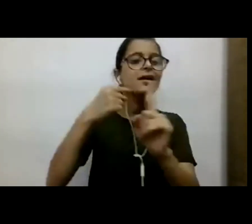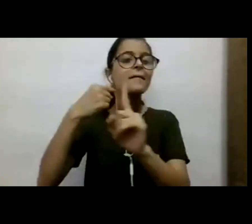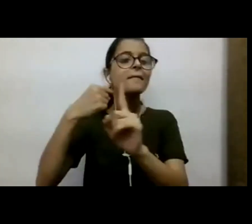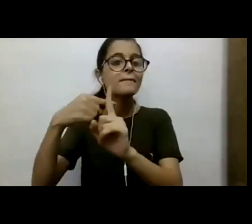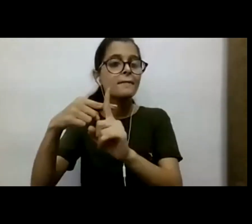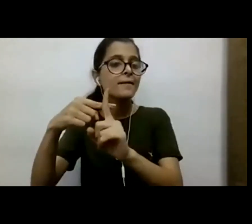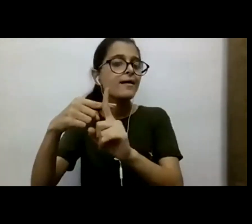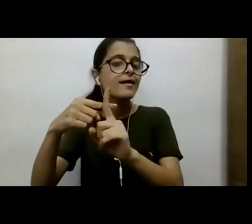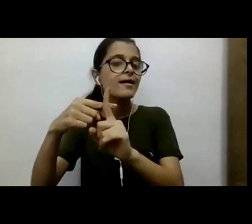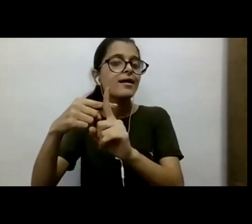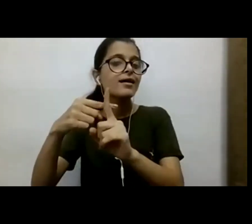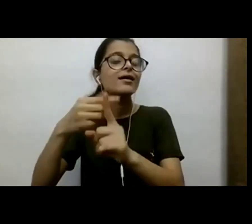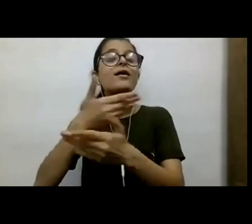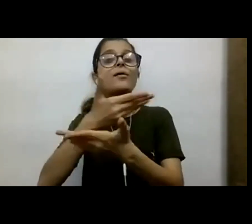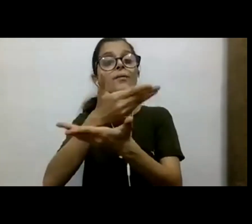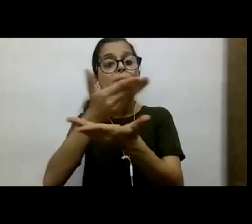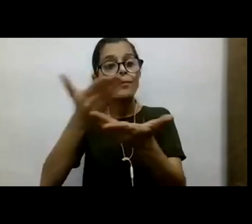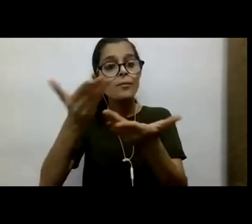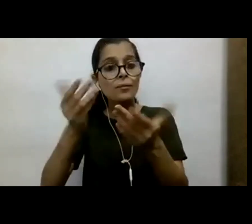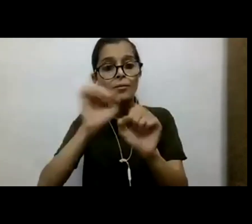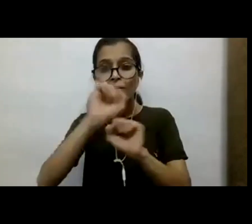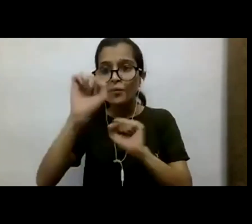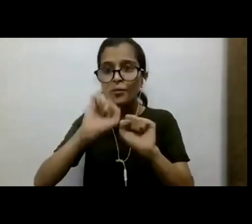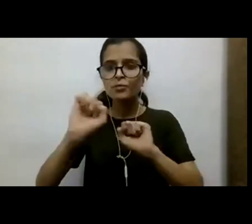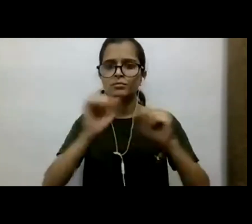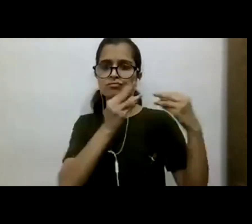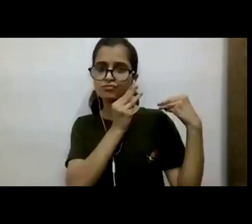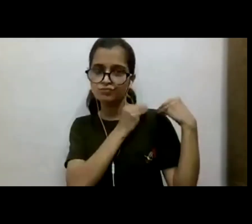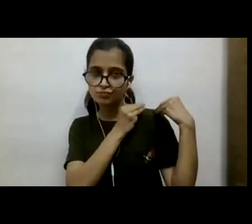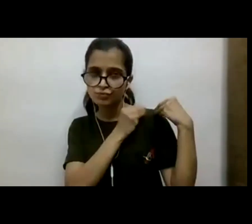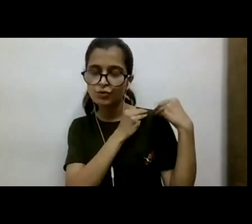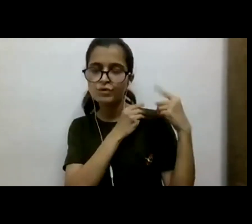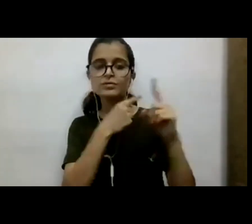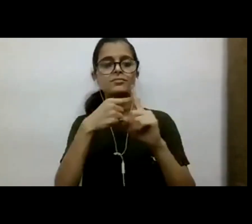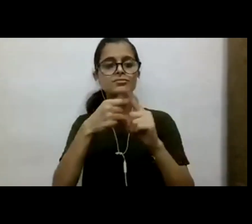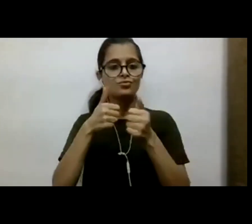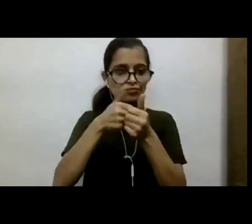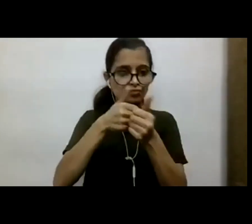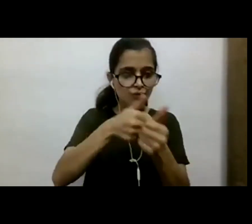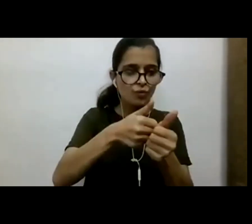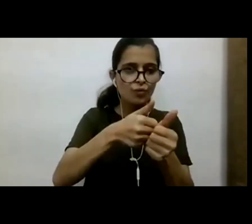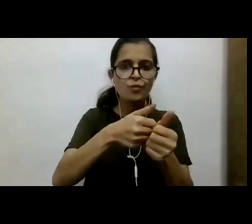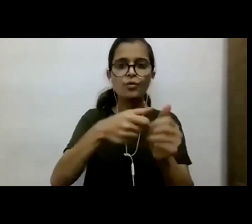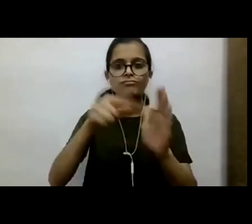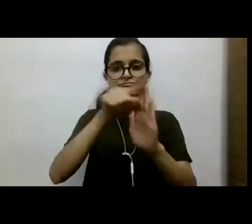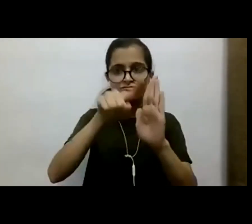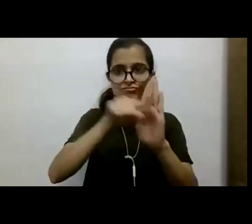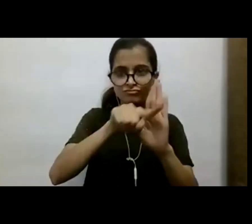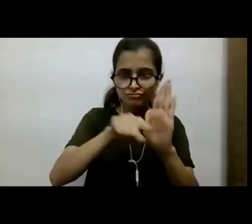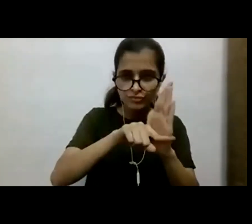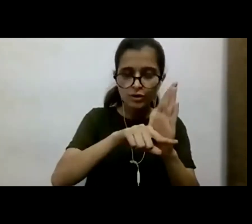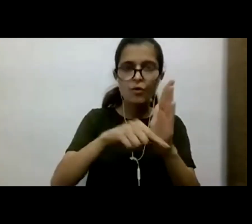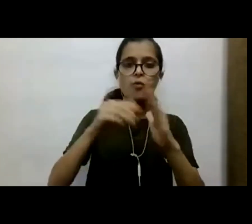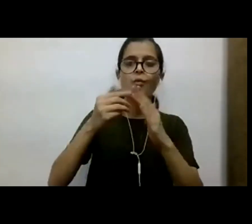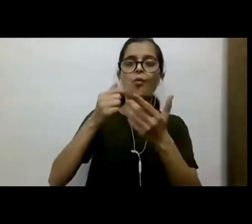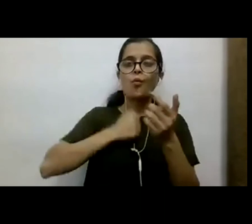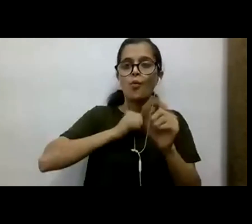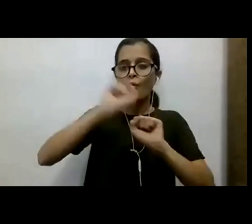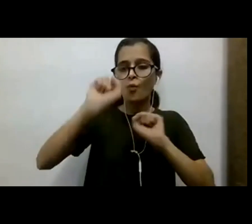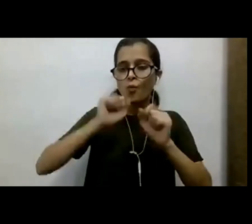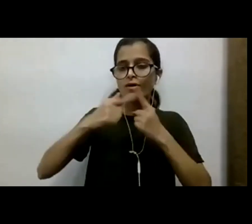that also brings with it several duties and that brings with it, you know, obligations of the state to protect the environment.